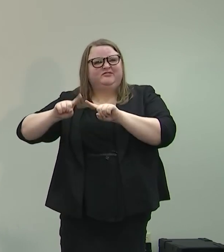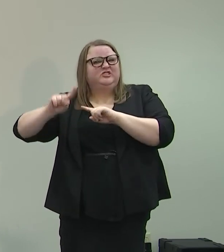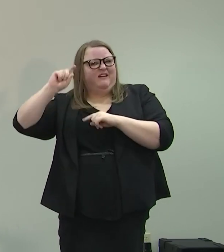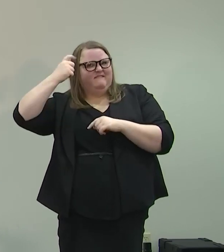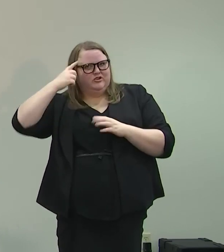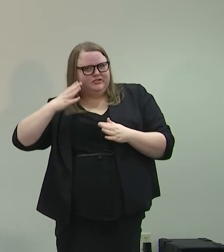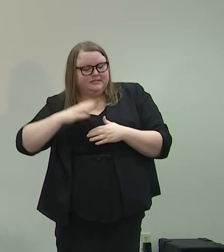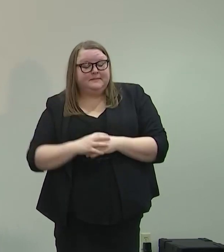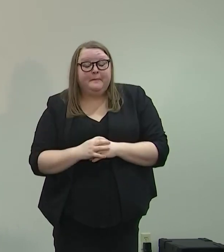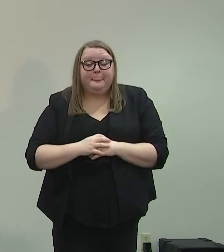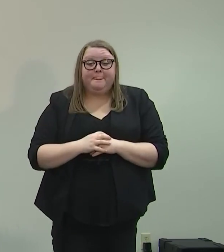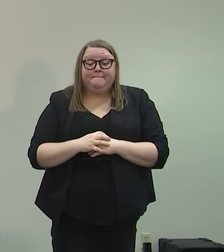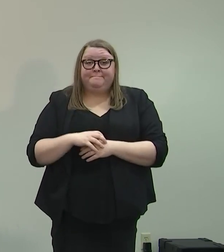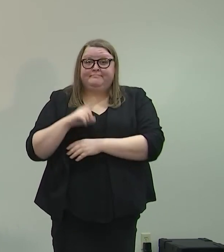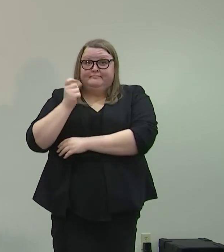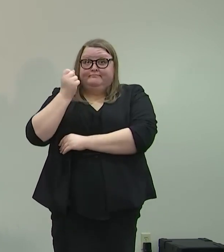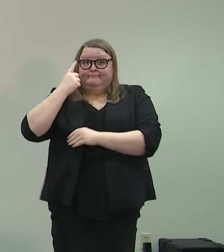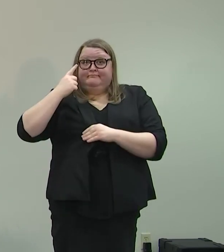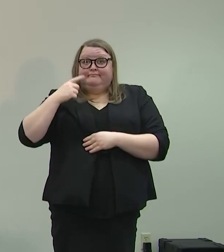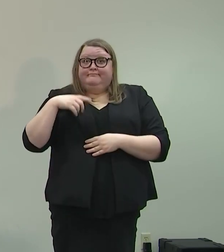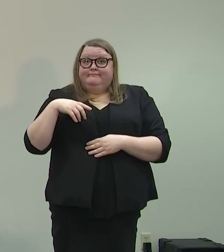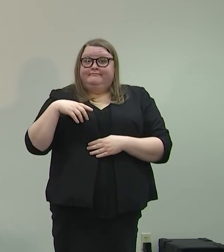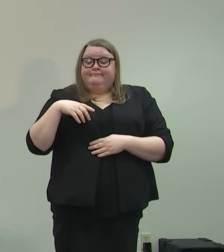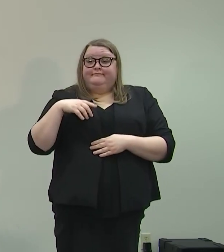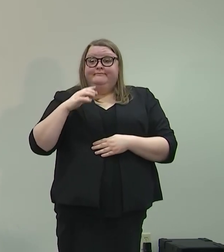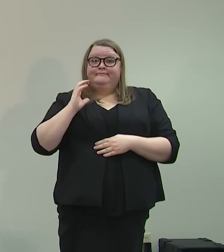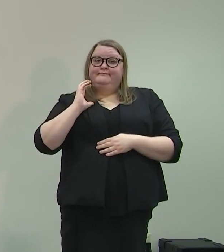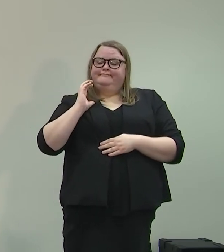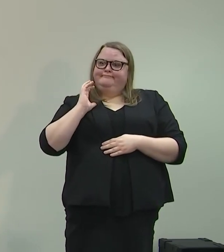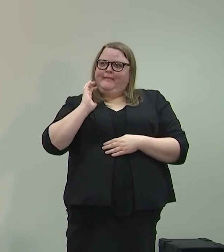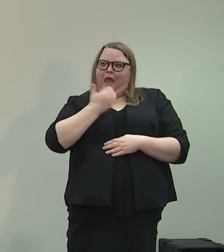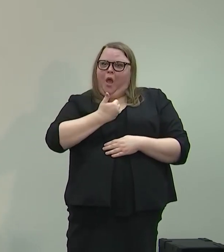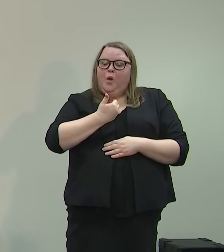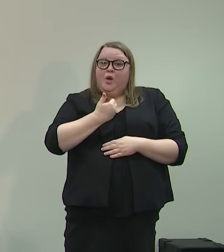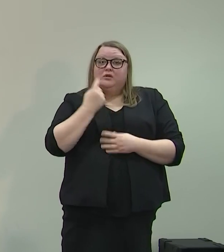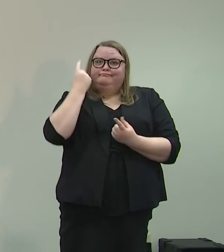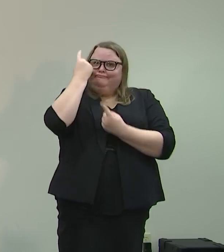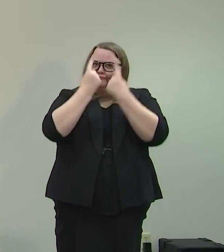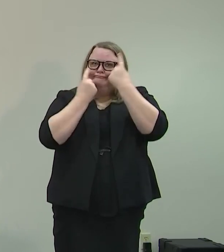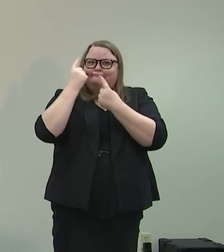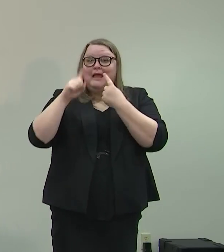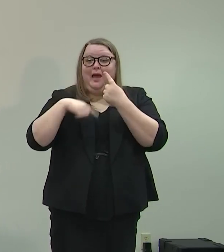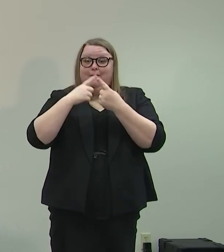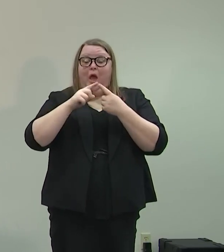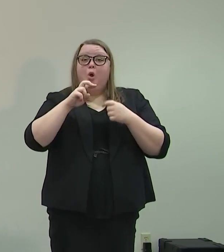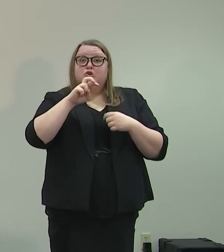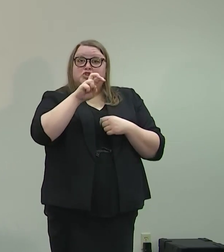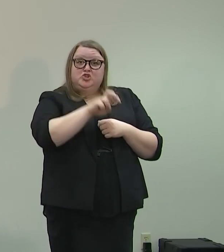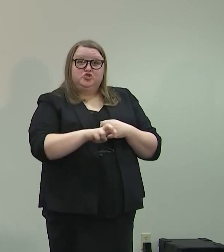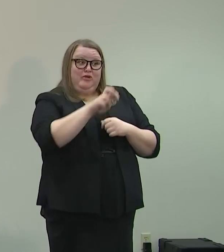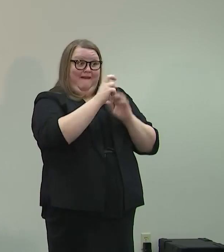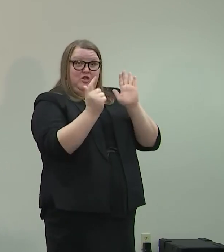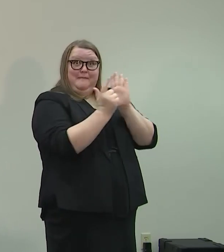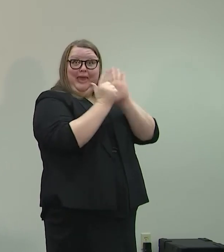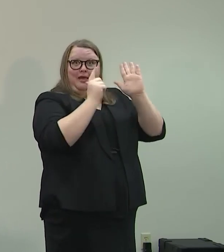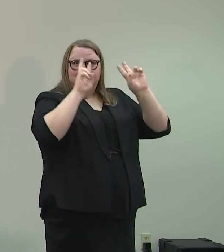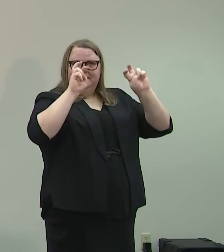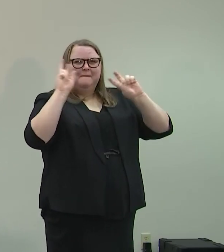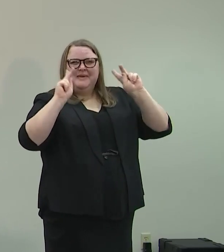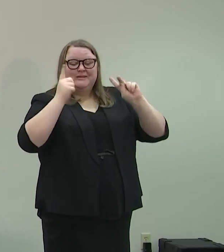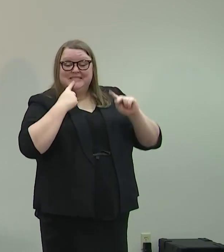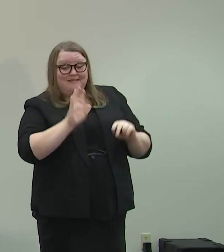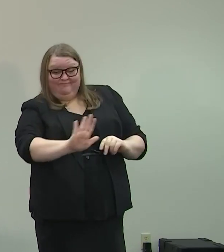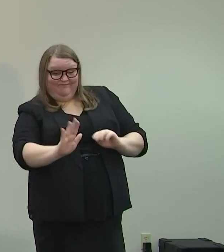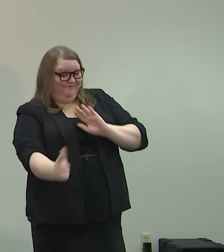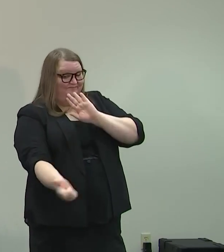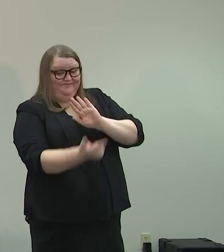You have to understand that the contemplation or the consideration on the travel ban of people coming to Nevada, I wouldn't have